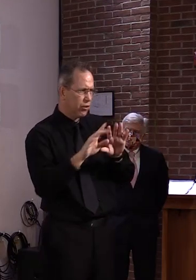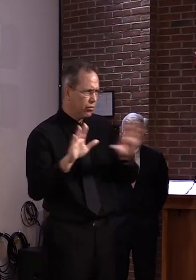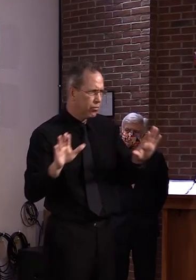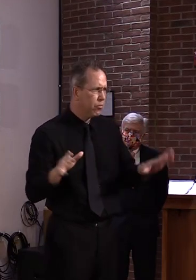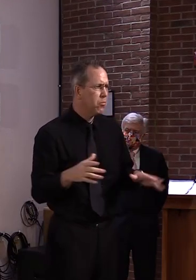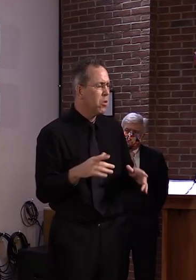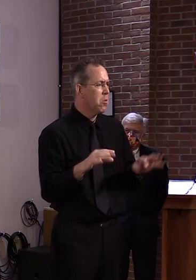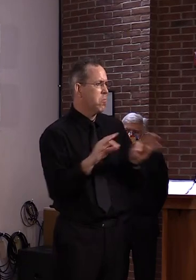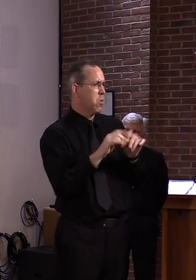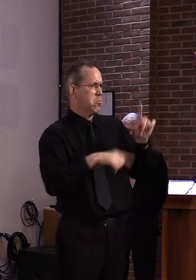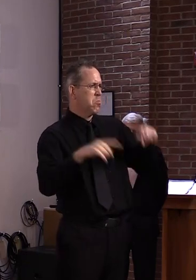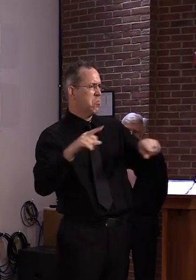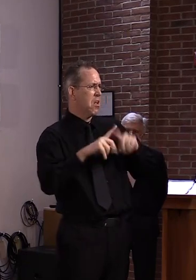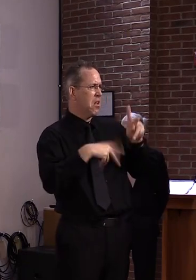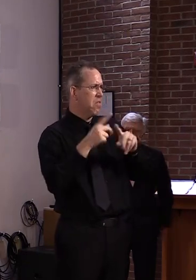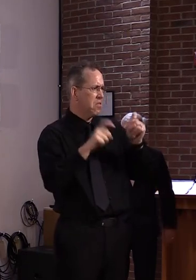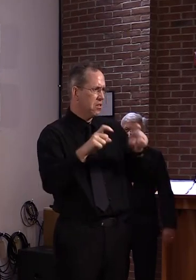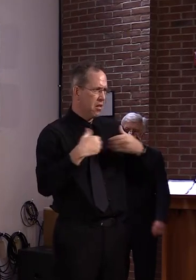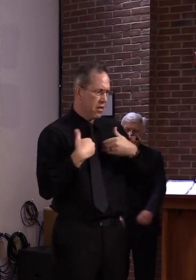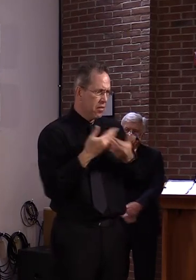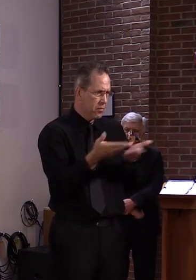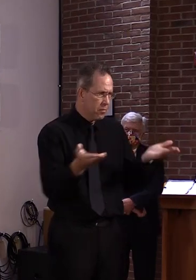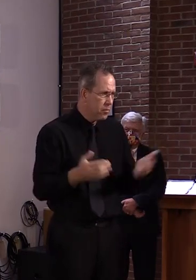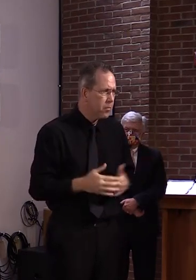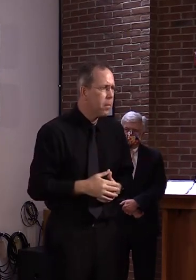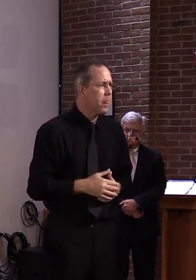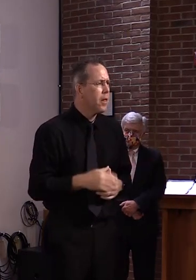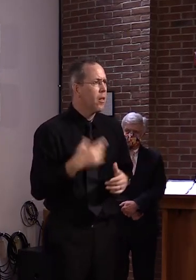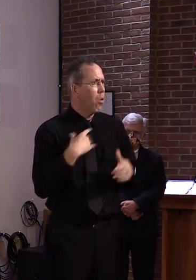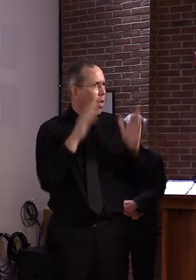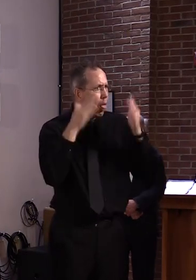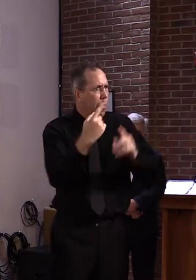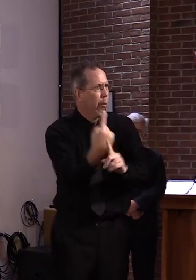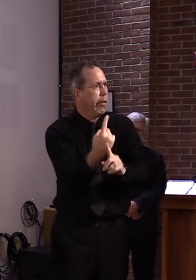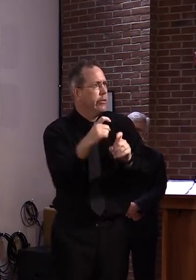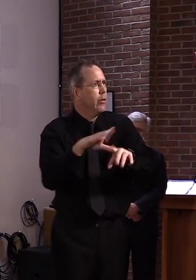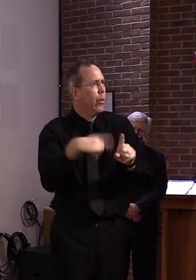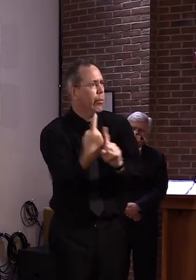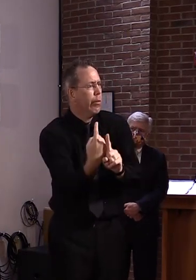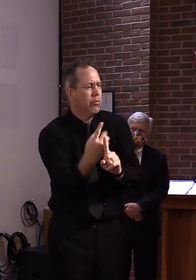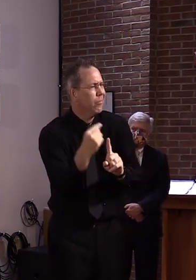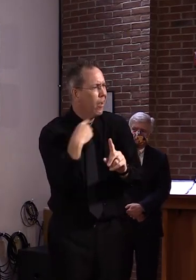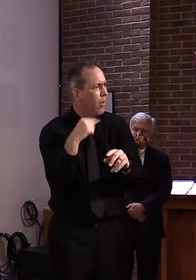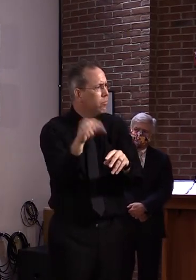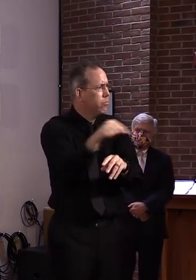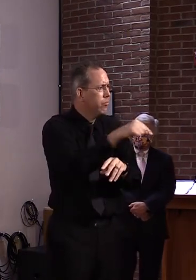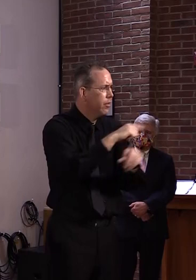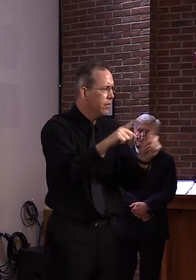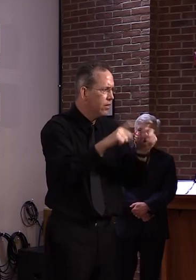so we wouldn't be overly dependent on one, and then if we lost the supply we're like dead in the water.